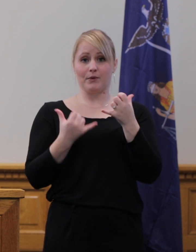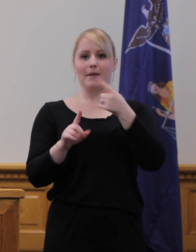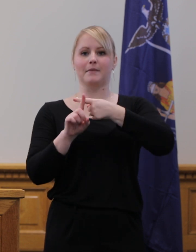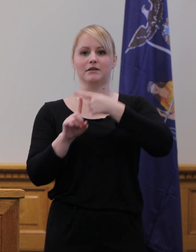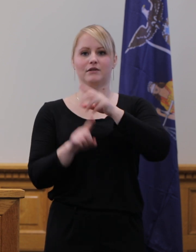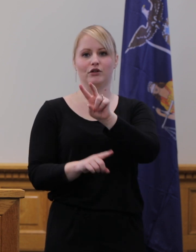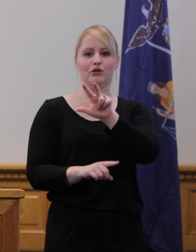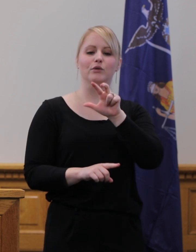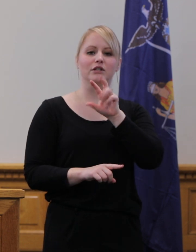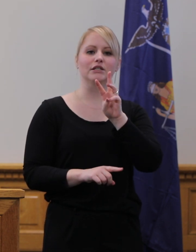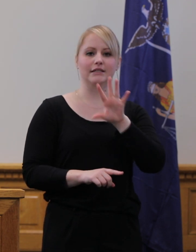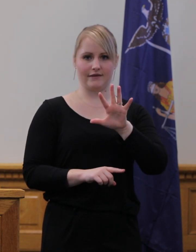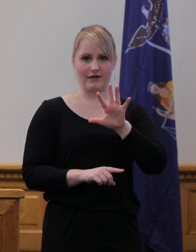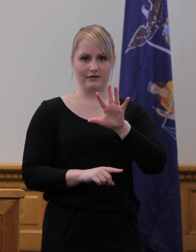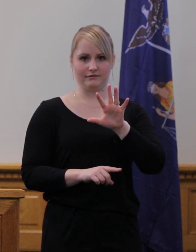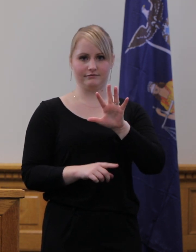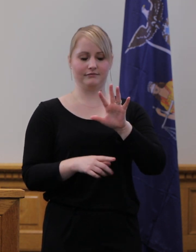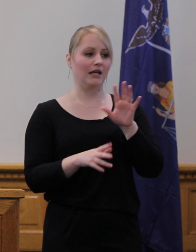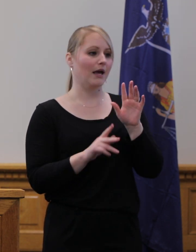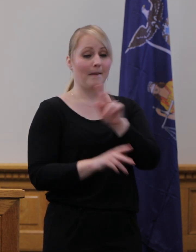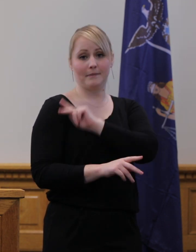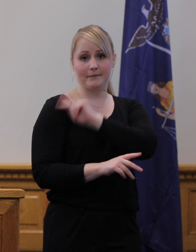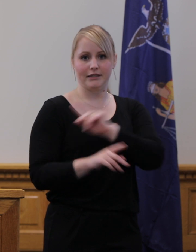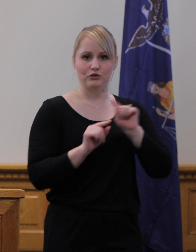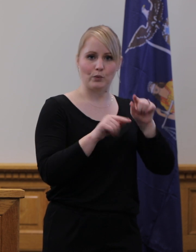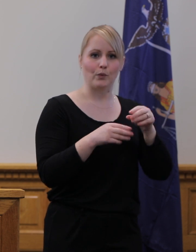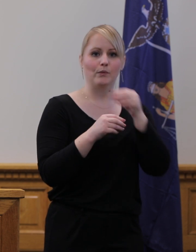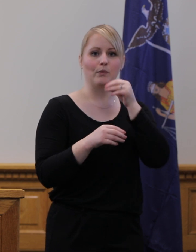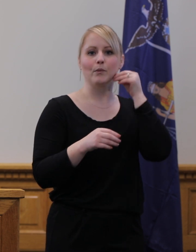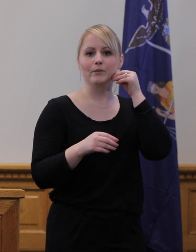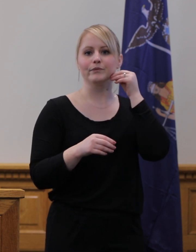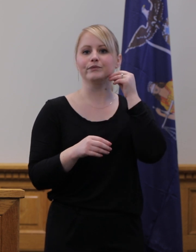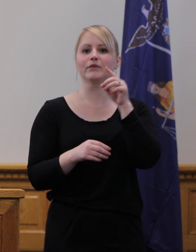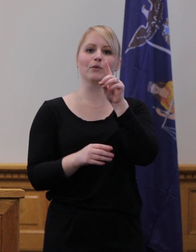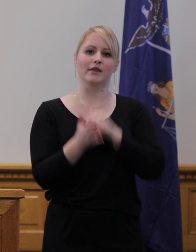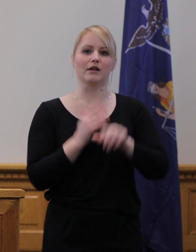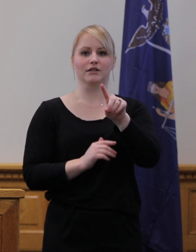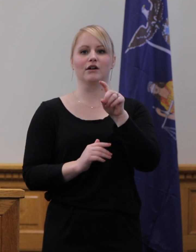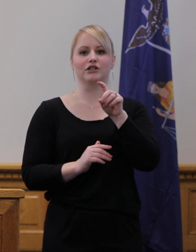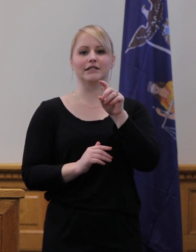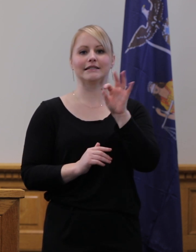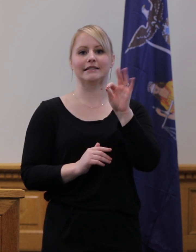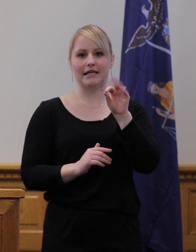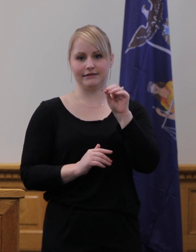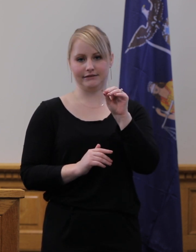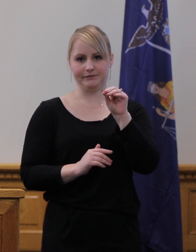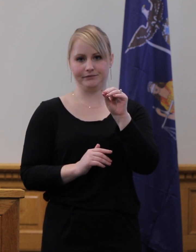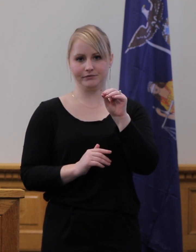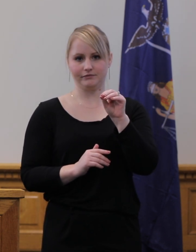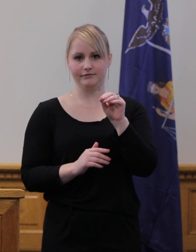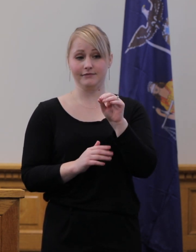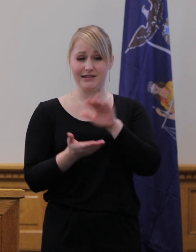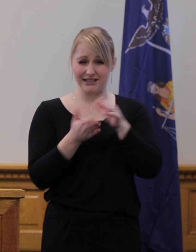total released patients, 1,190, total related COVID-19 deaths